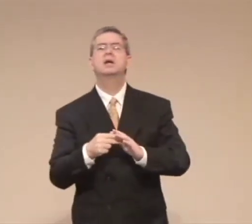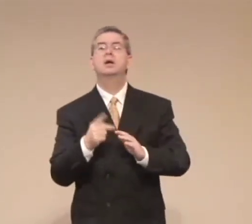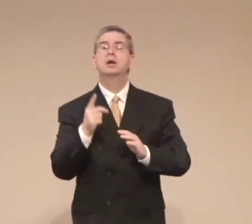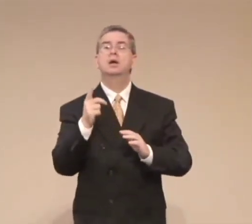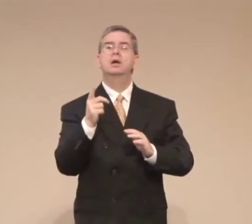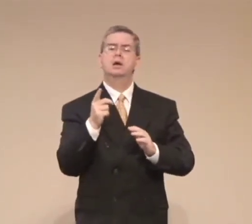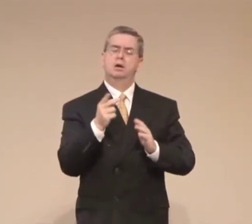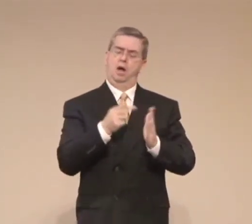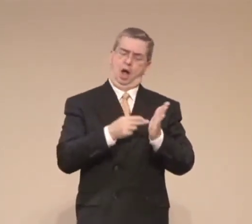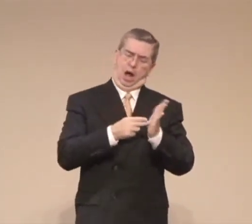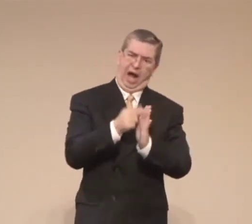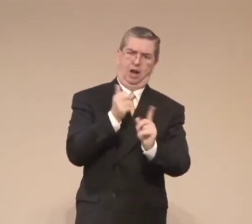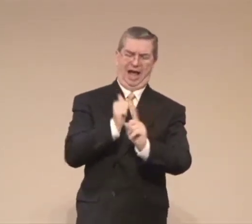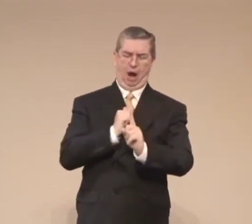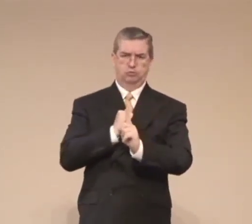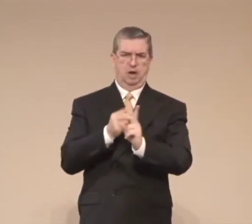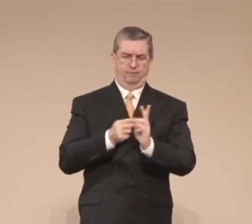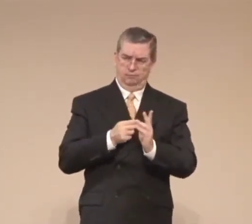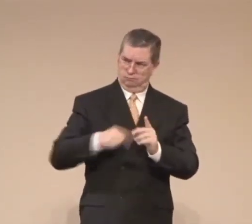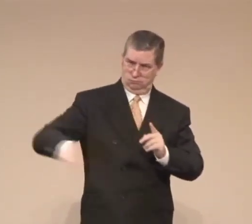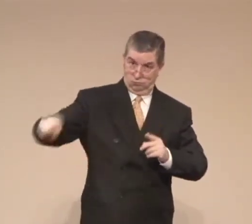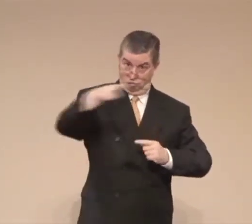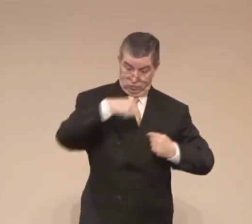So when we buy the truth and sell it not,